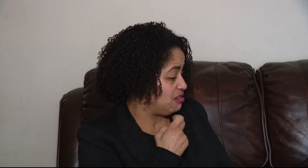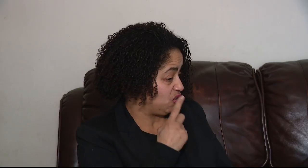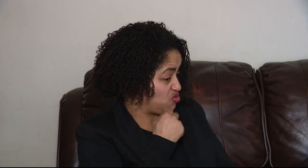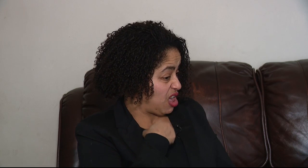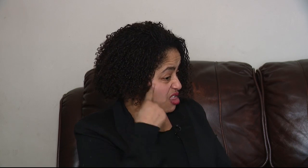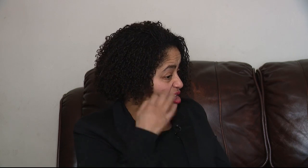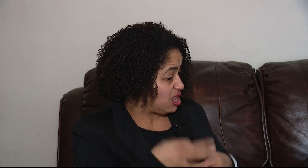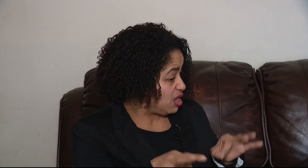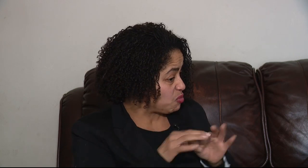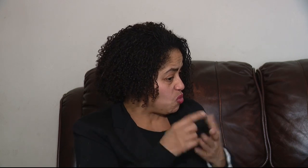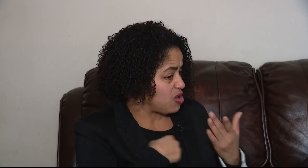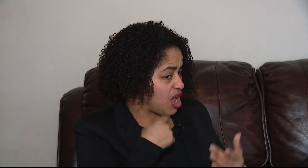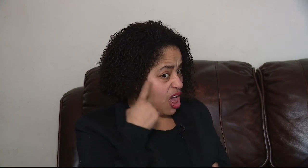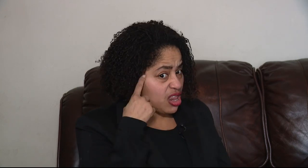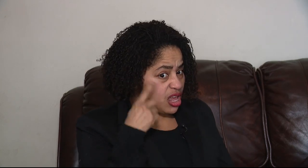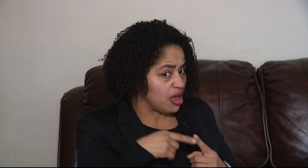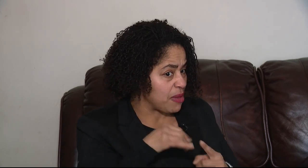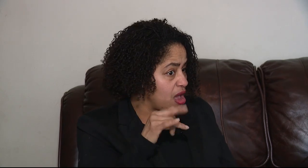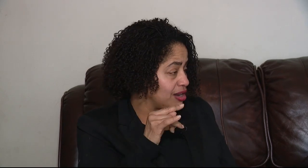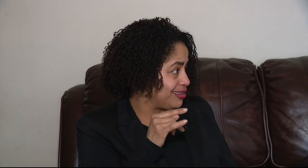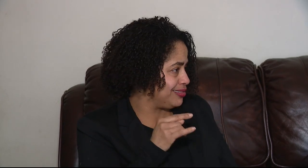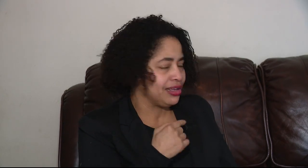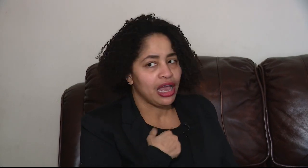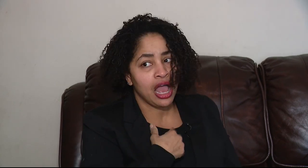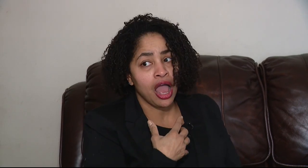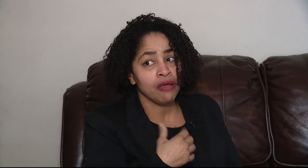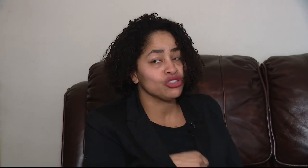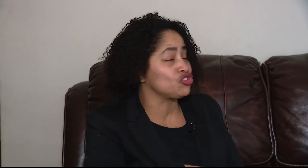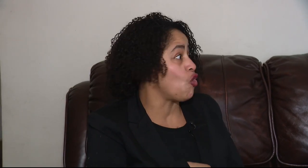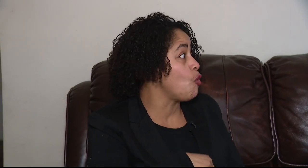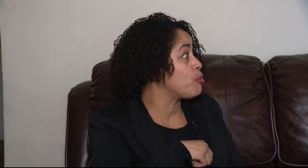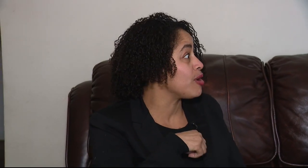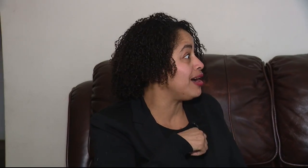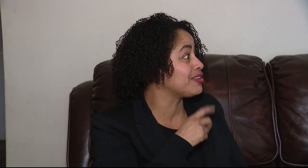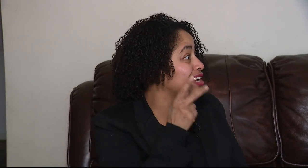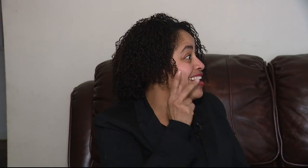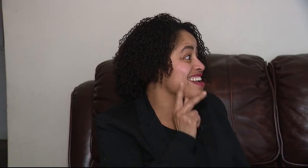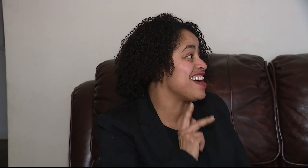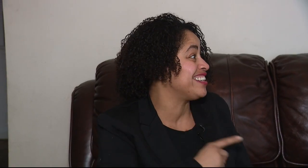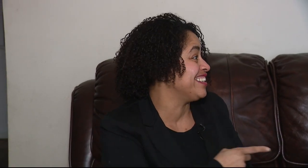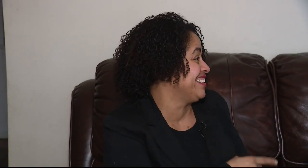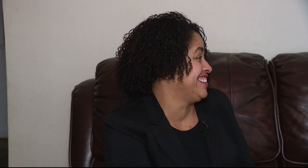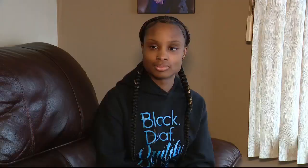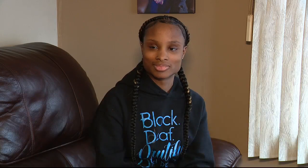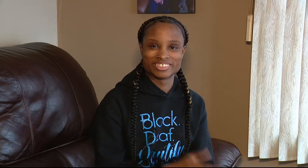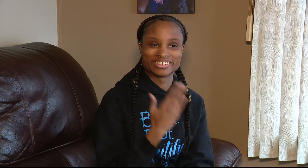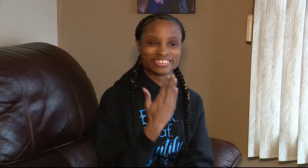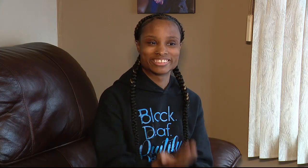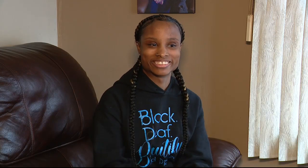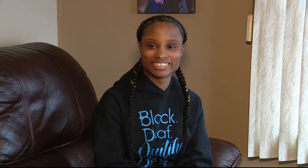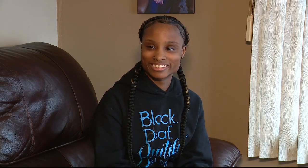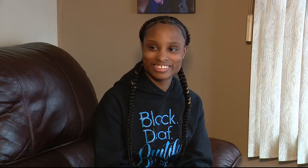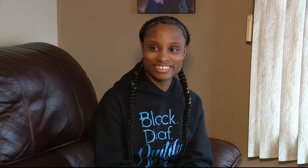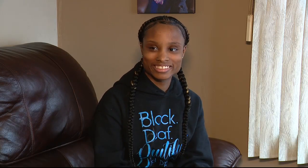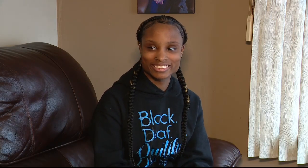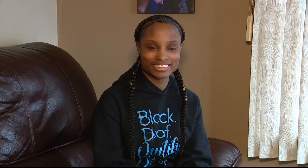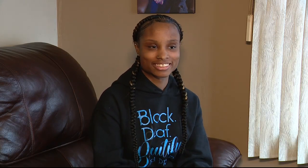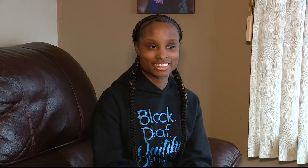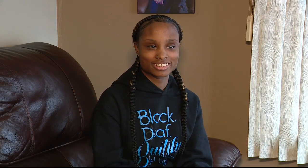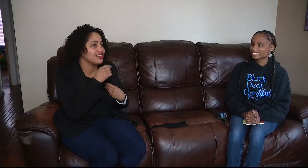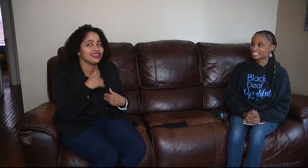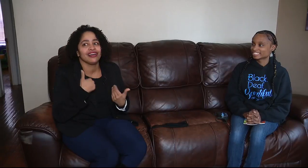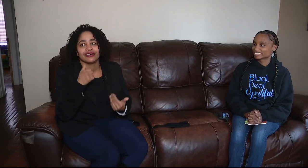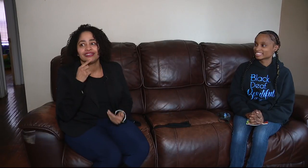mother, sister, nieces, and nephew are deaf. I'm so proud of Kiana for her and for